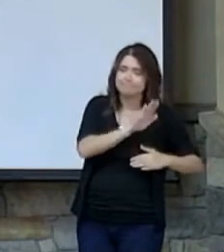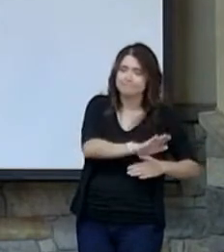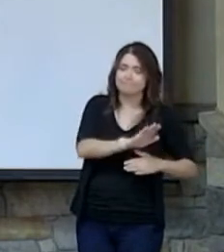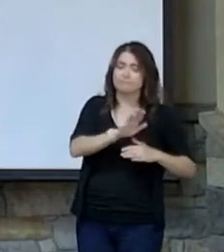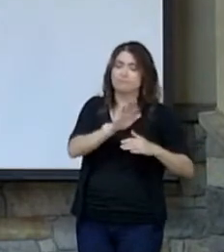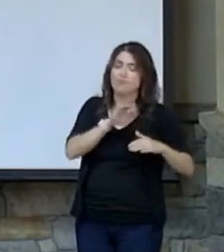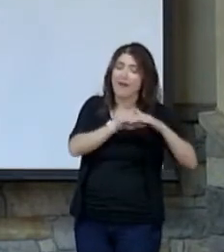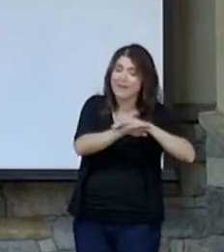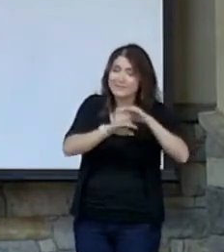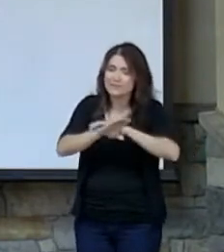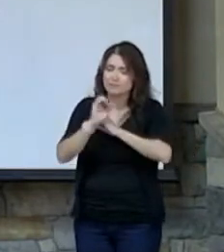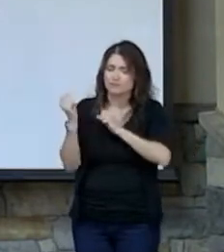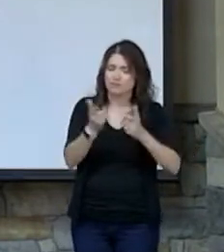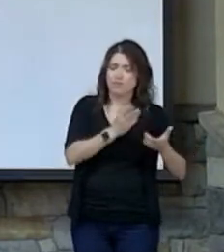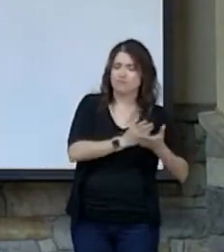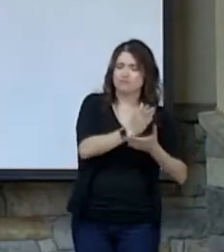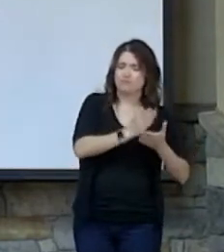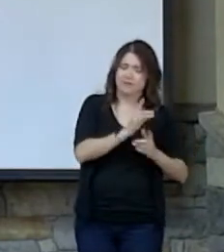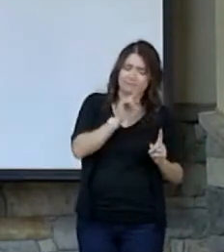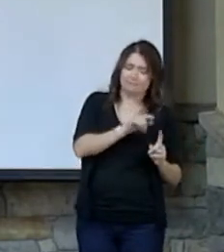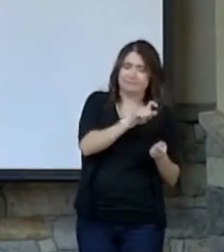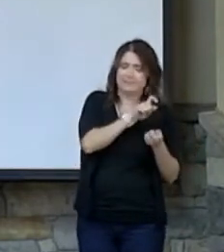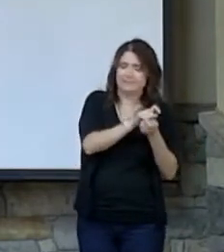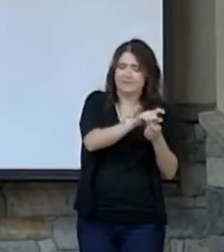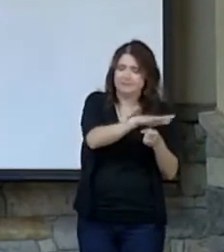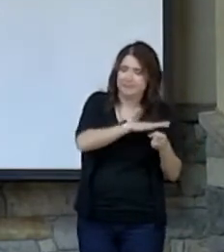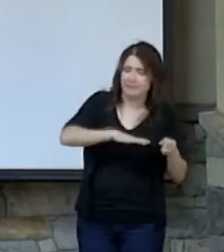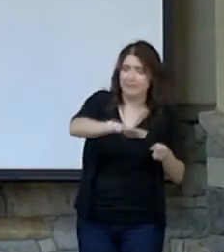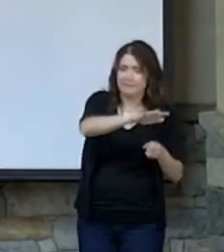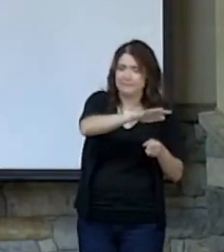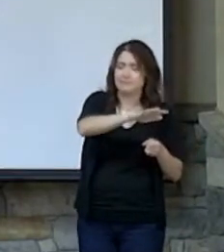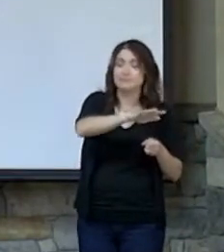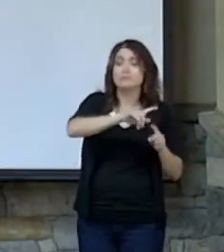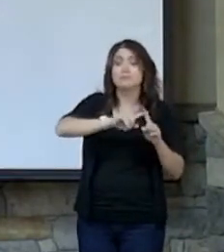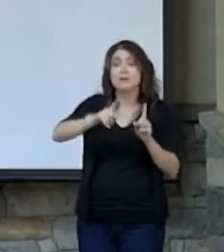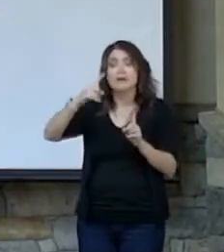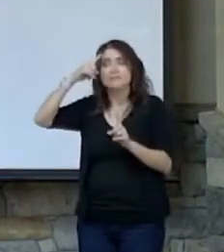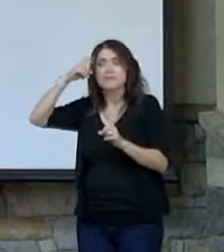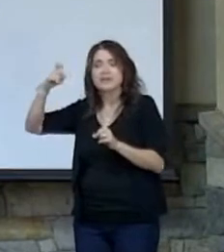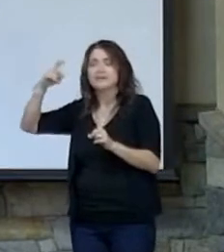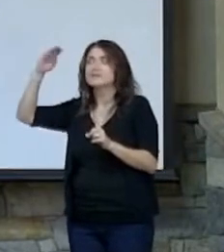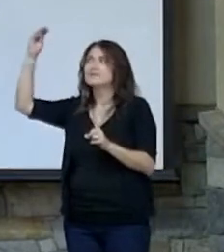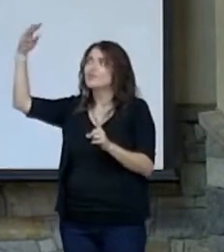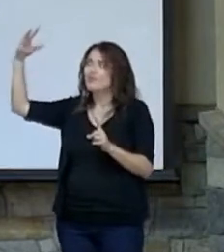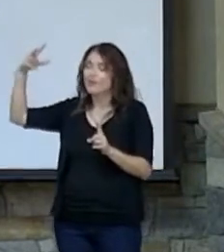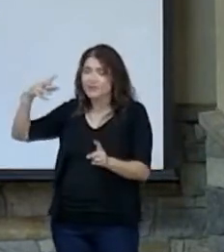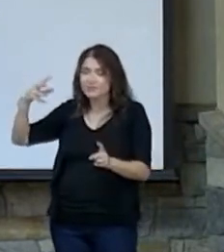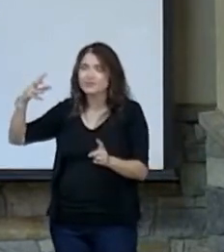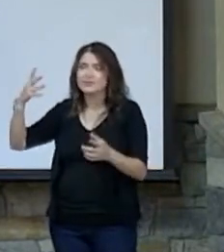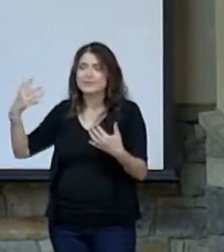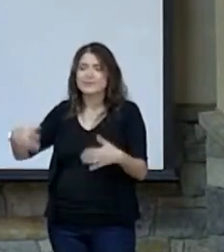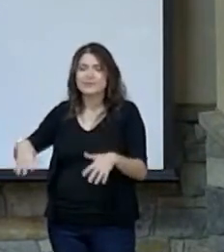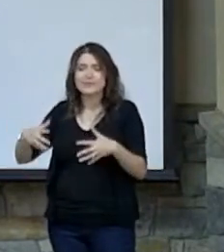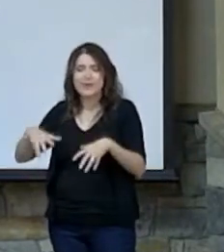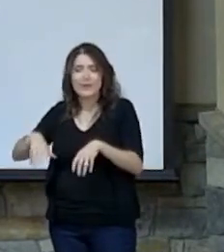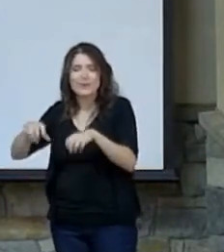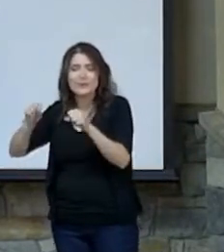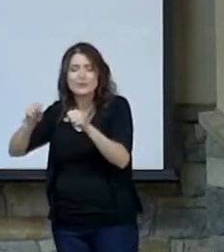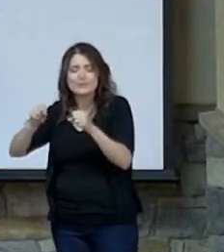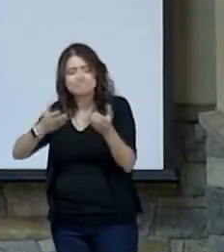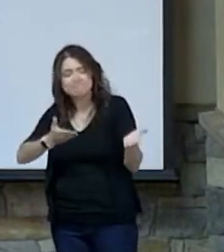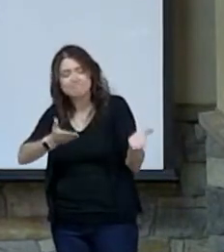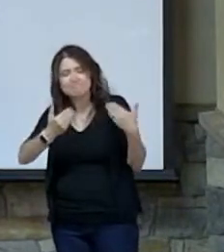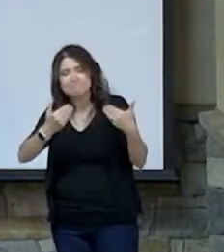maybe to all the rights of a certain place, but because of a gracious host, they're taken in.